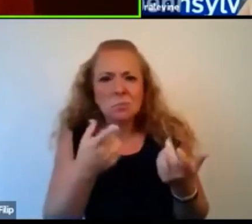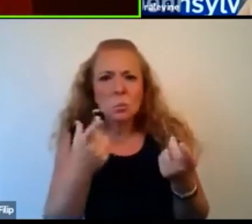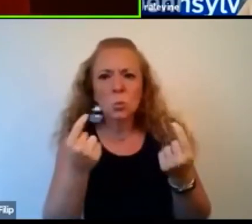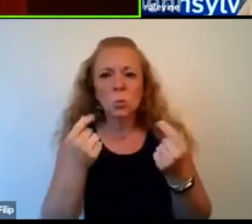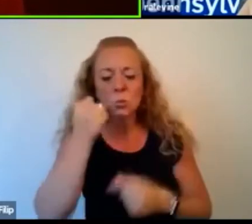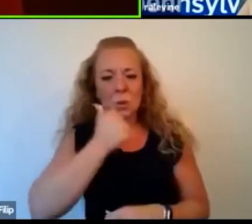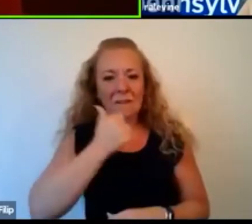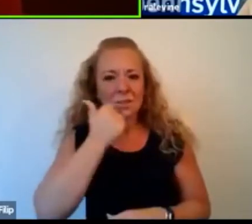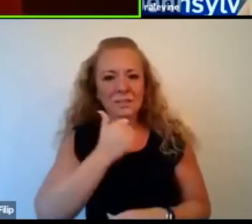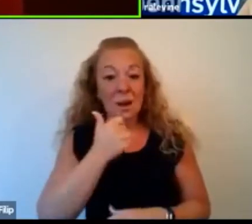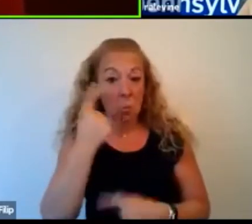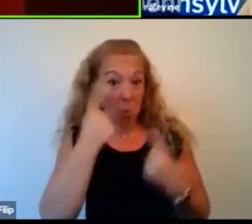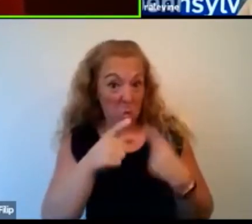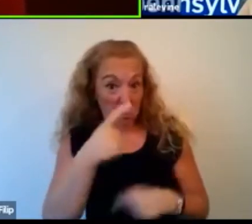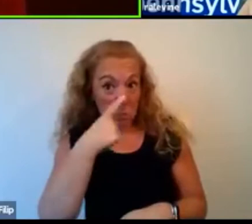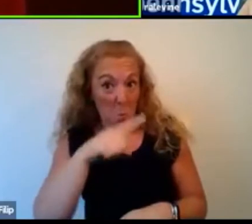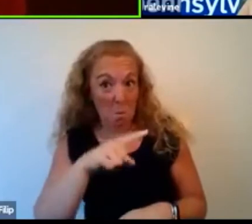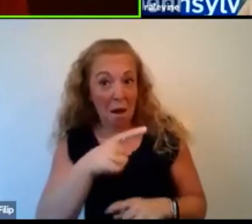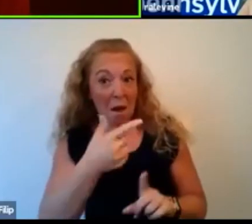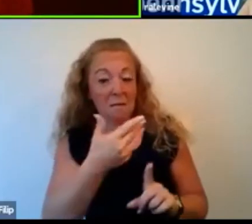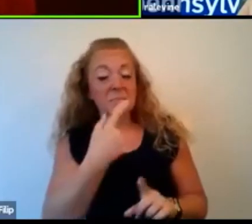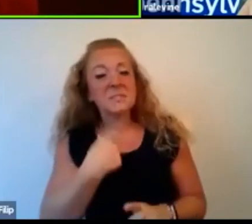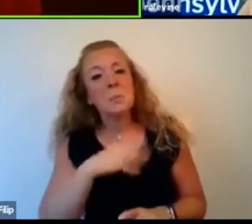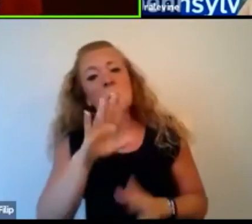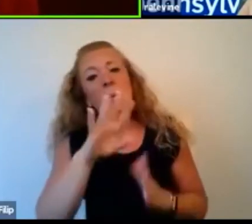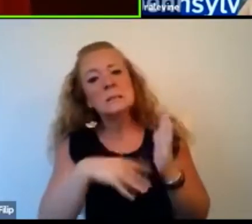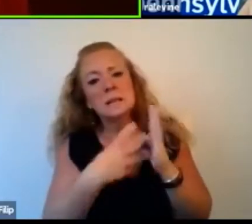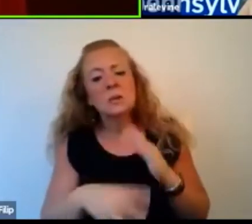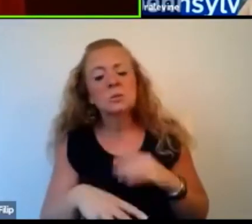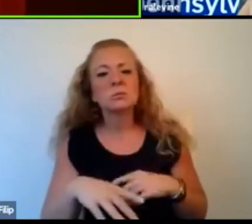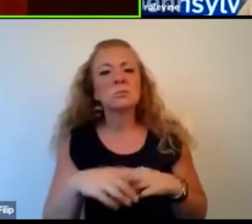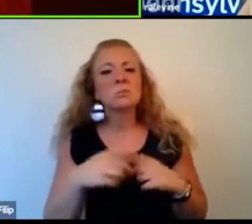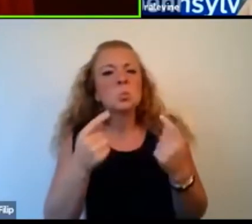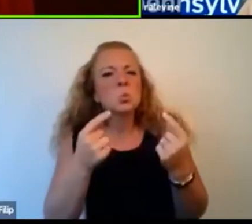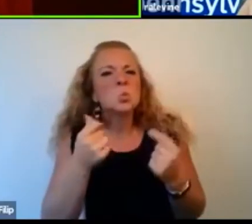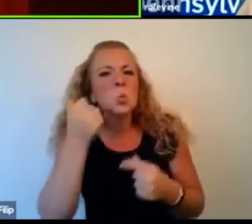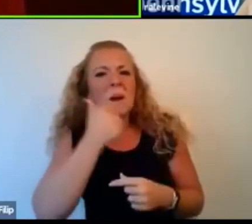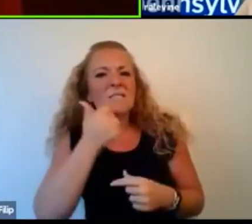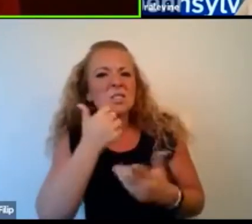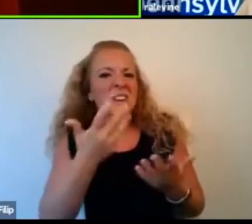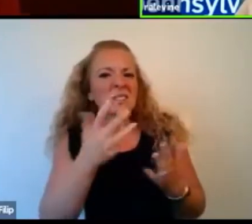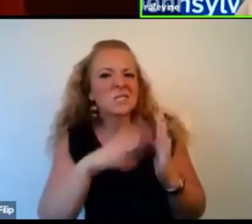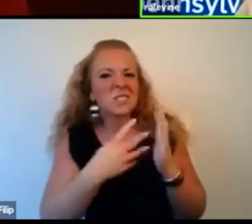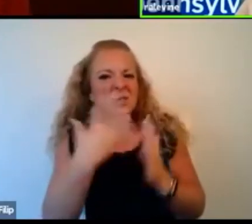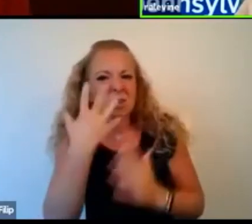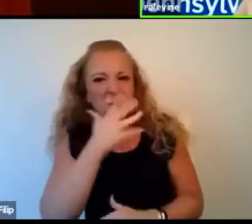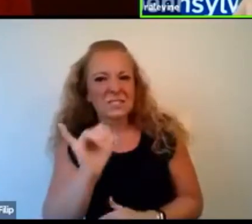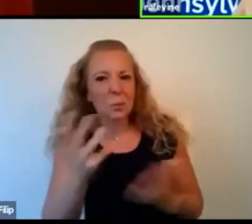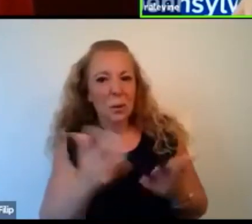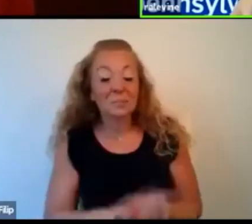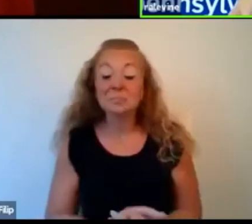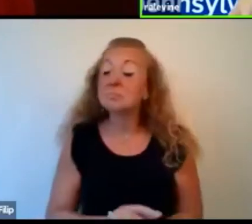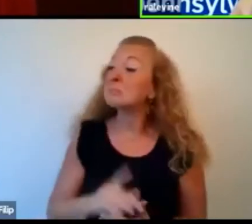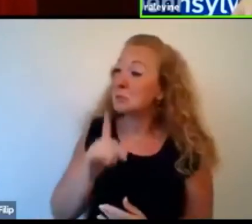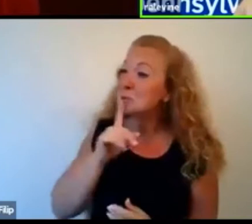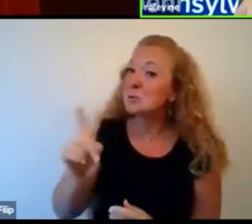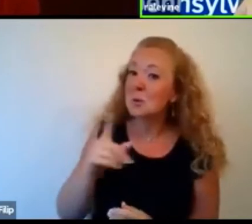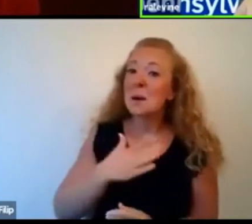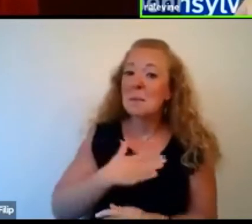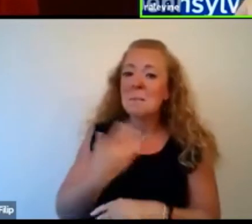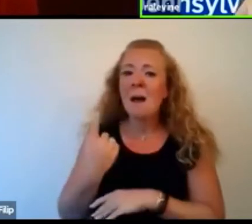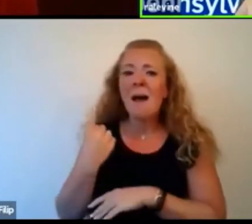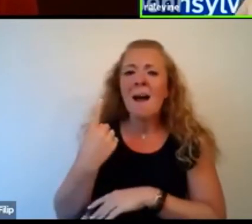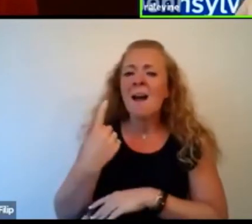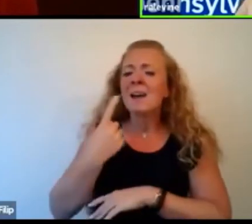to share a little bit about your schedule. What's on your calendar? What do you do day to day? Sure, my days are really